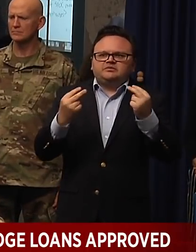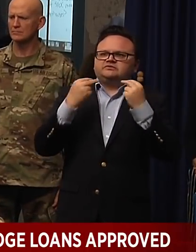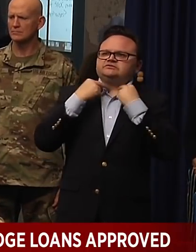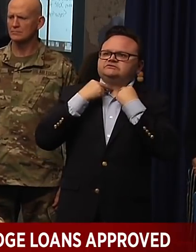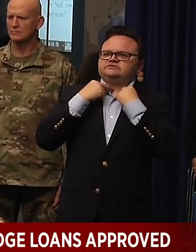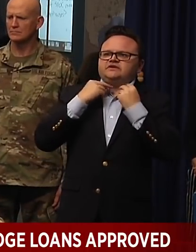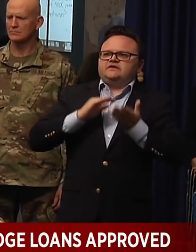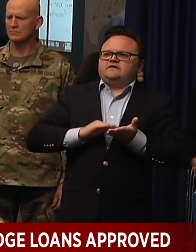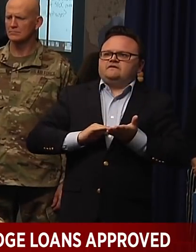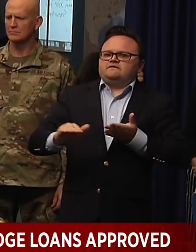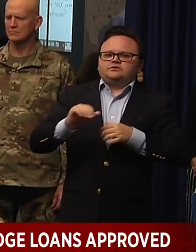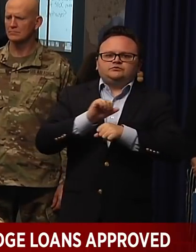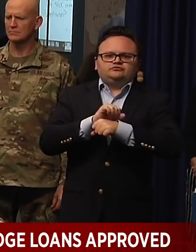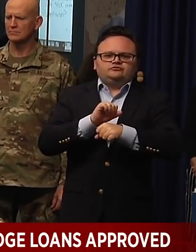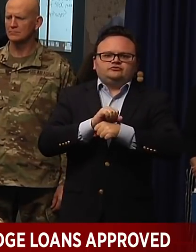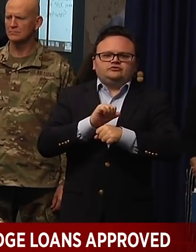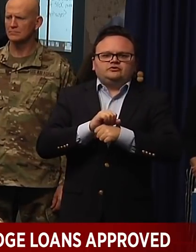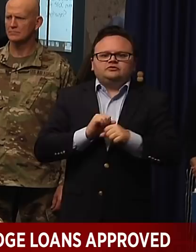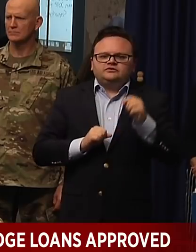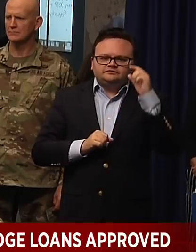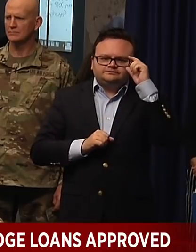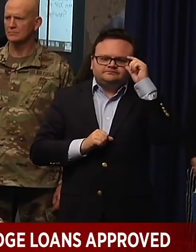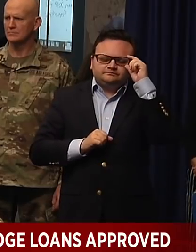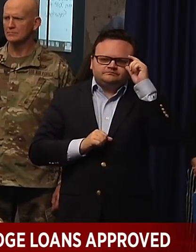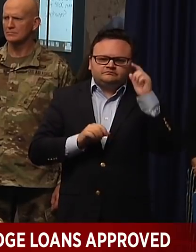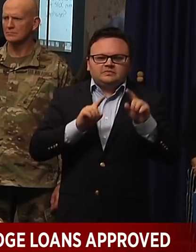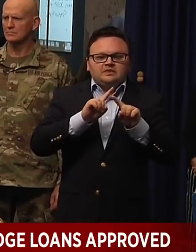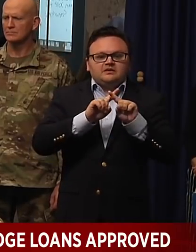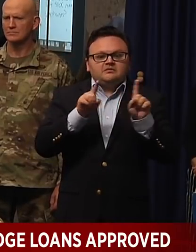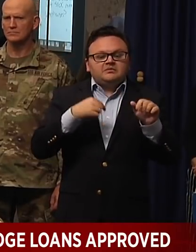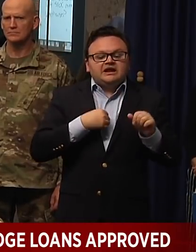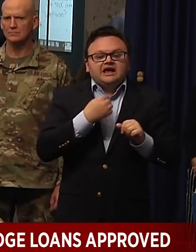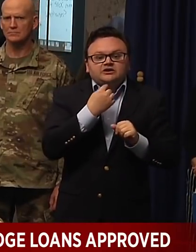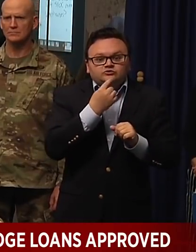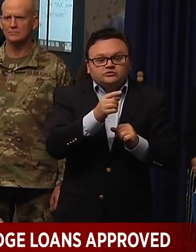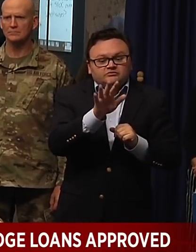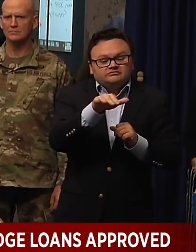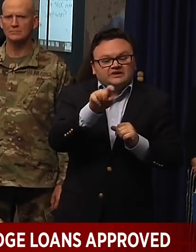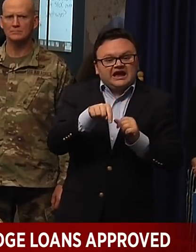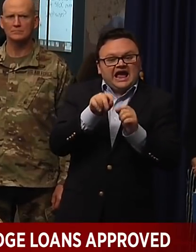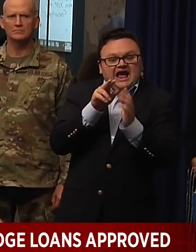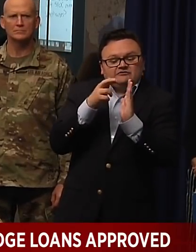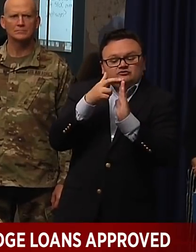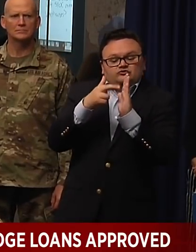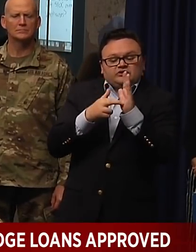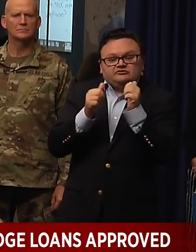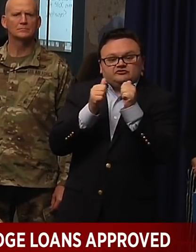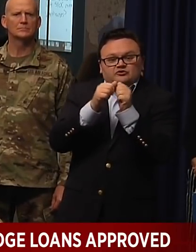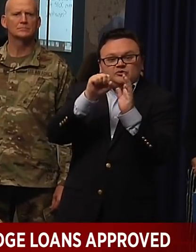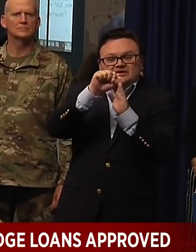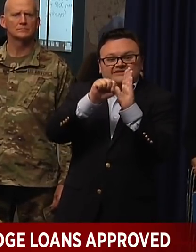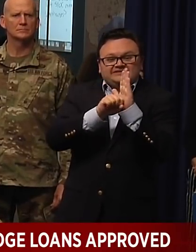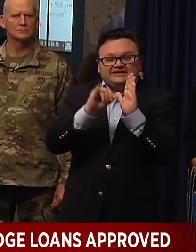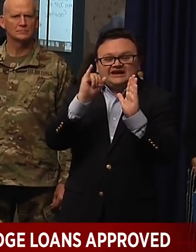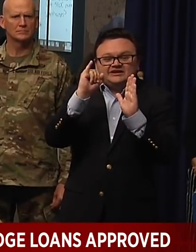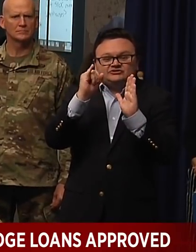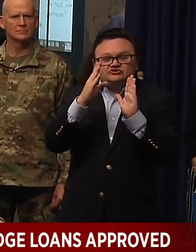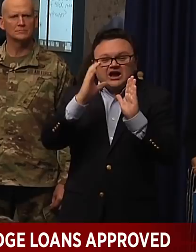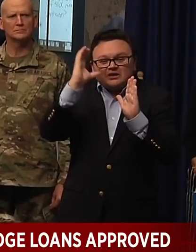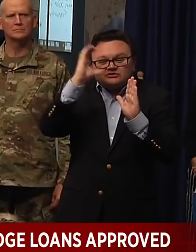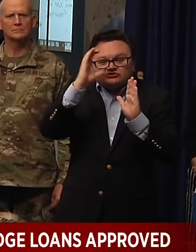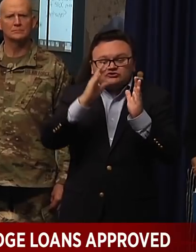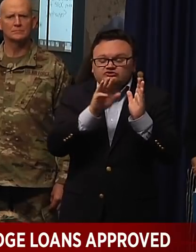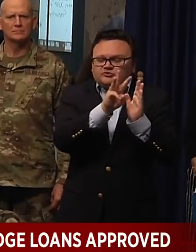Ken to no longer require a claimant to register with the state job search portal to actively seek employment. Obviously, we're in a situation